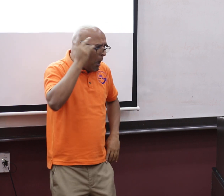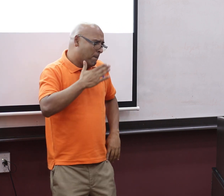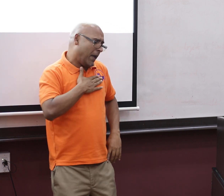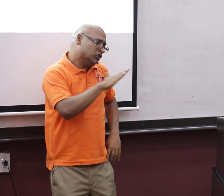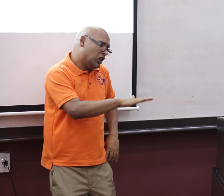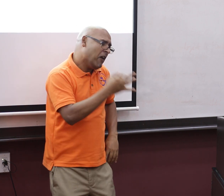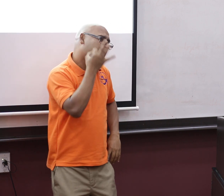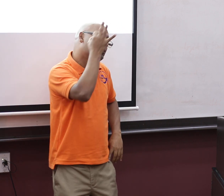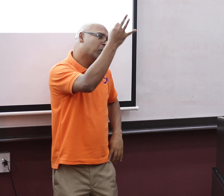We need to be independent.